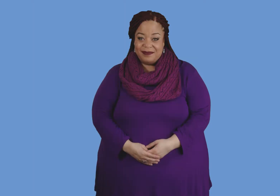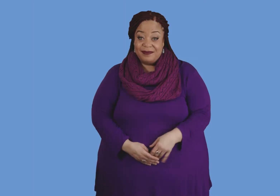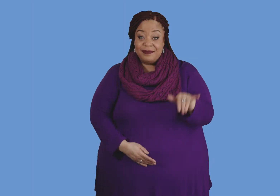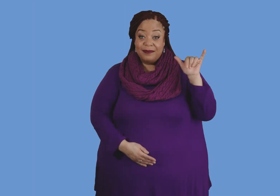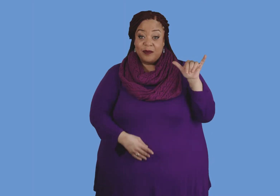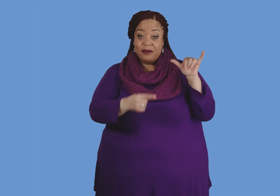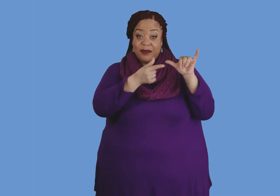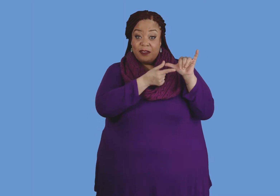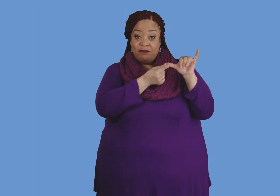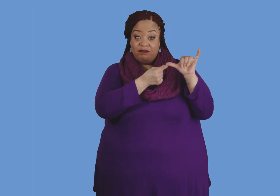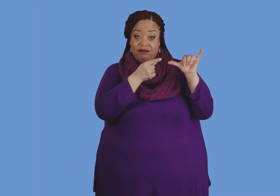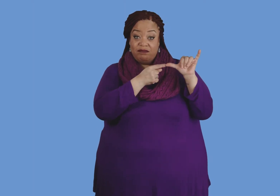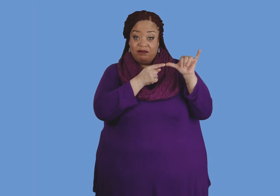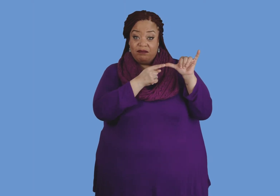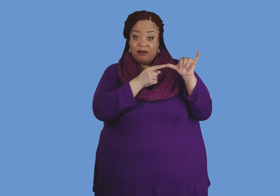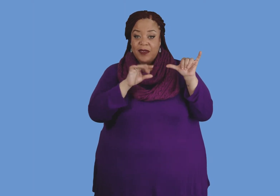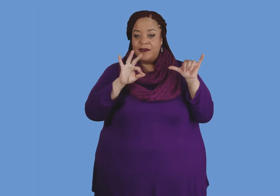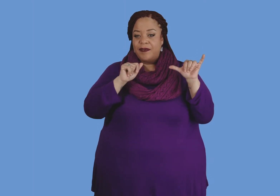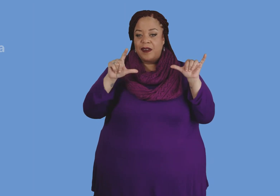The egg travels through your fallopian tube,